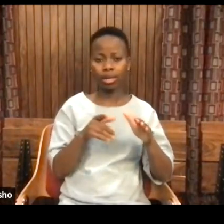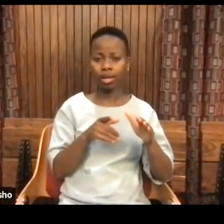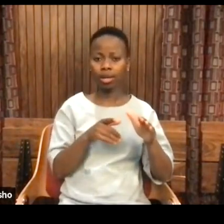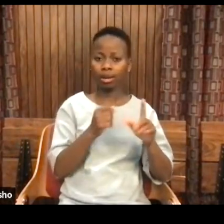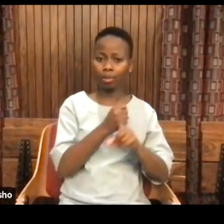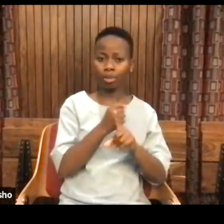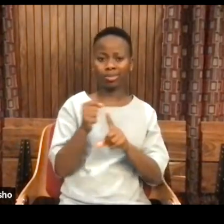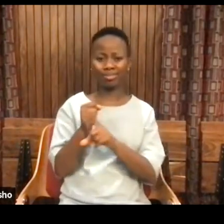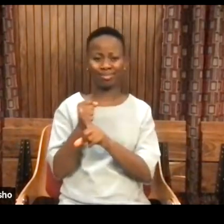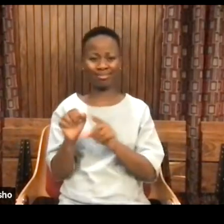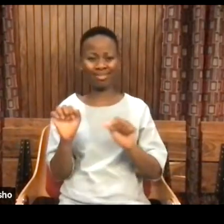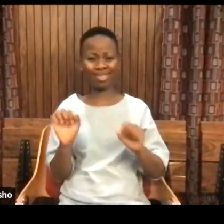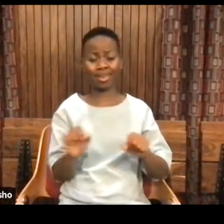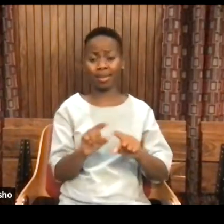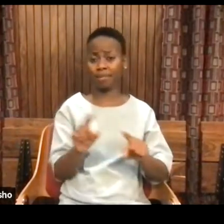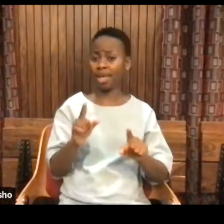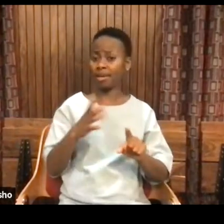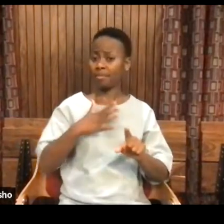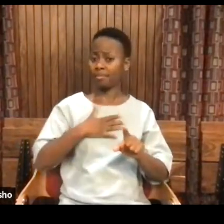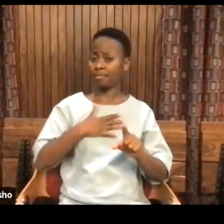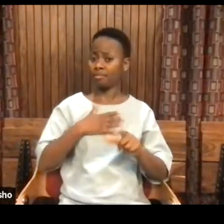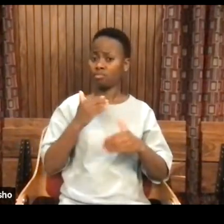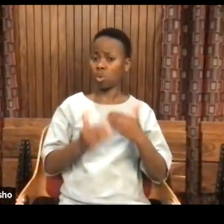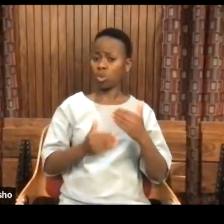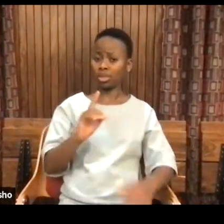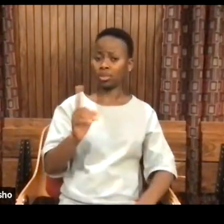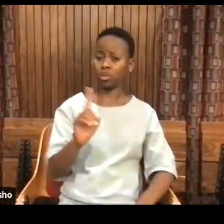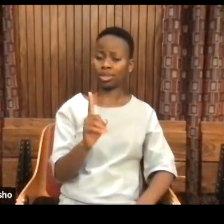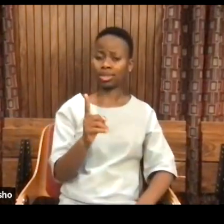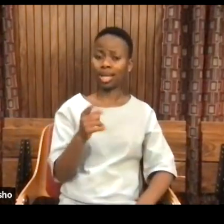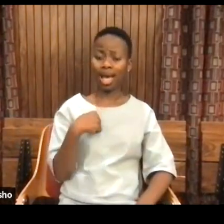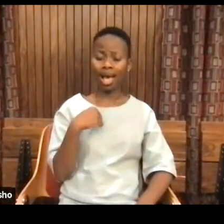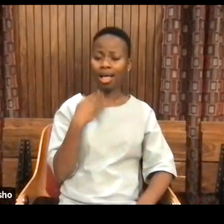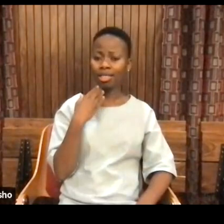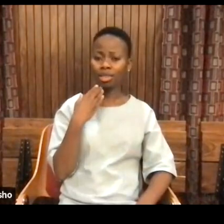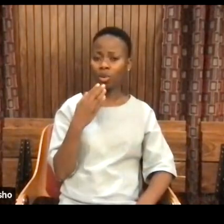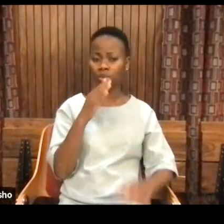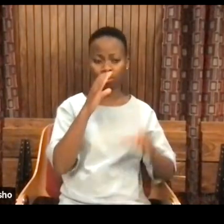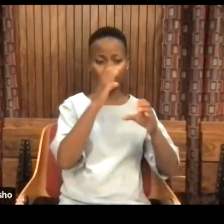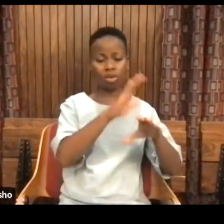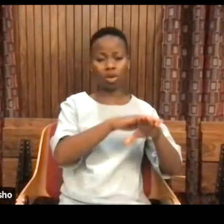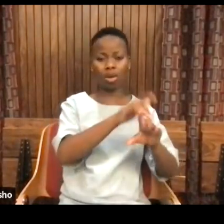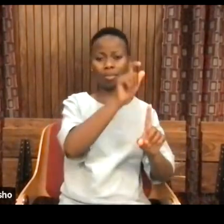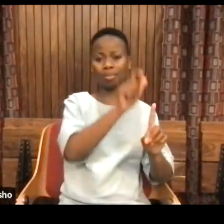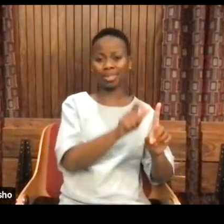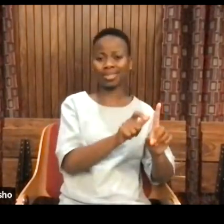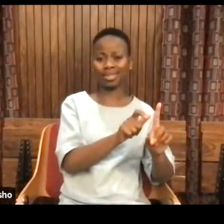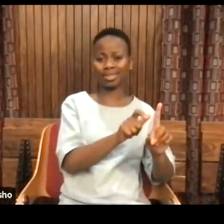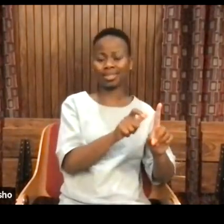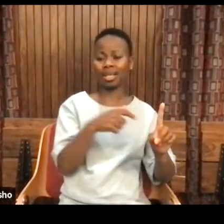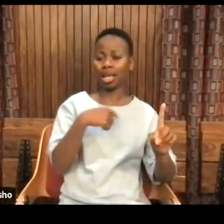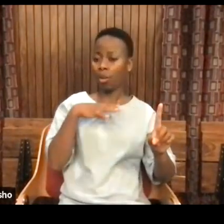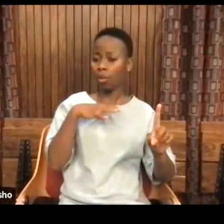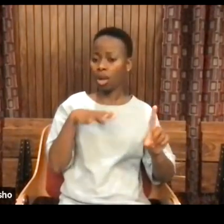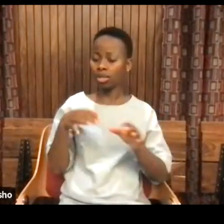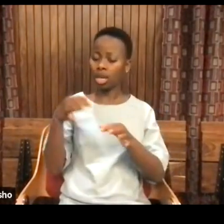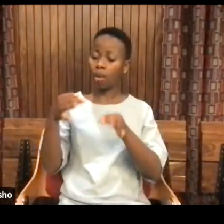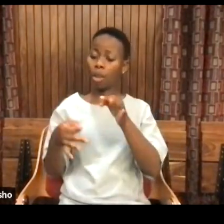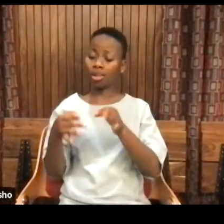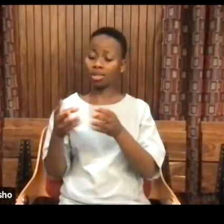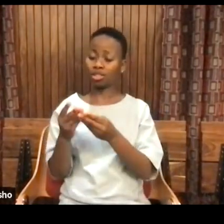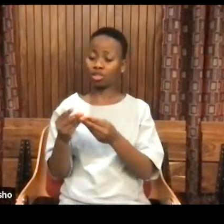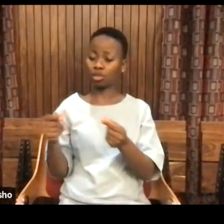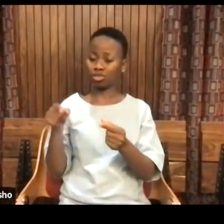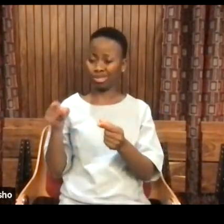But within the process, my point is to move away from those individuals and find the political solutions to